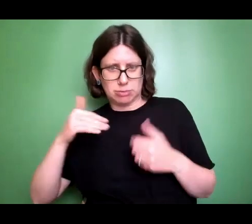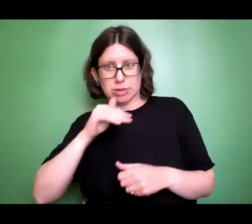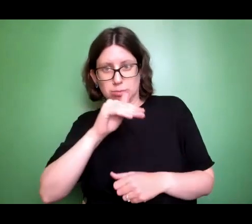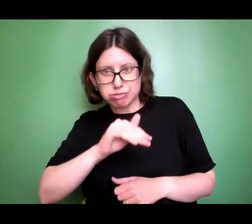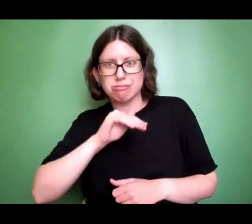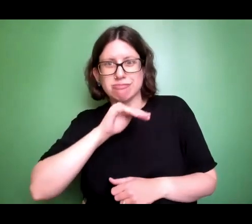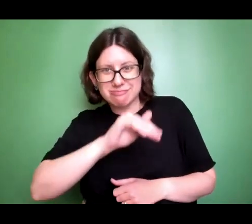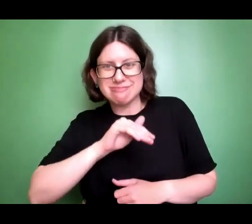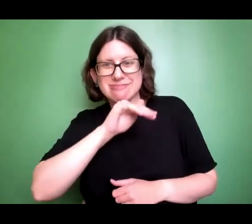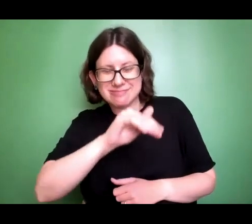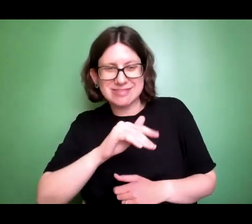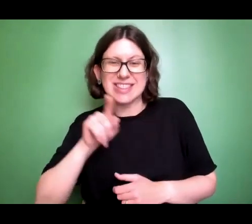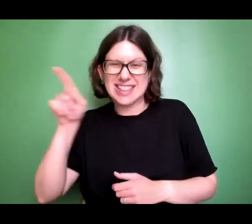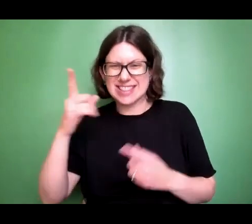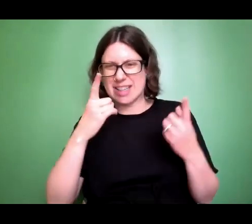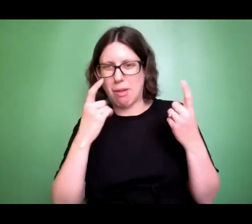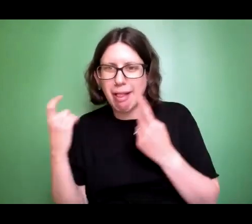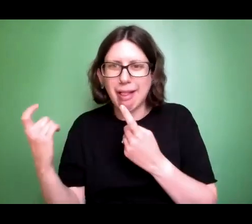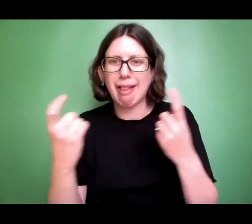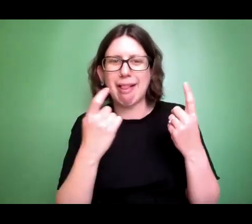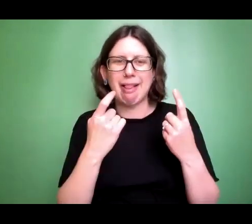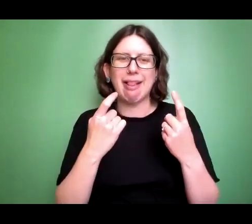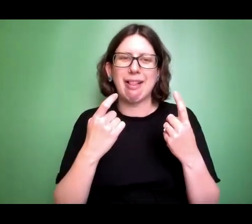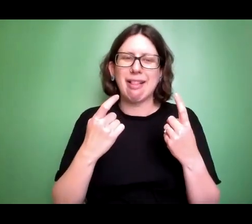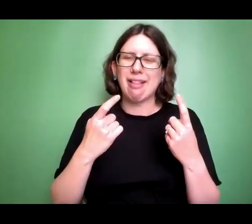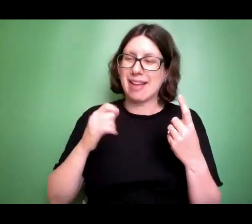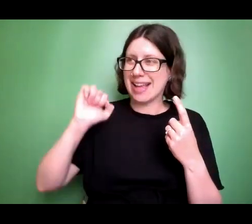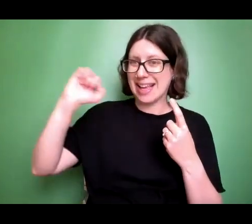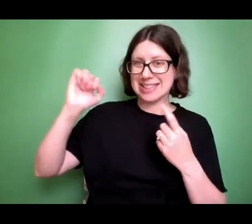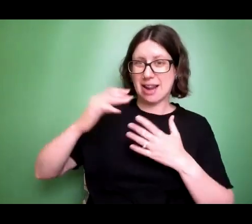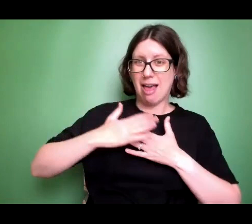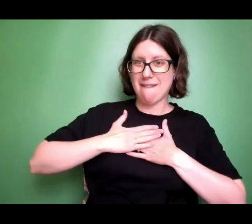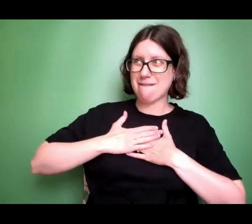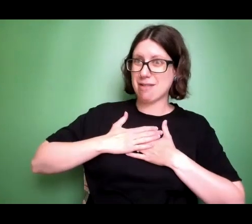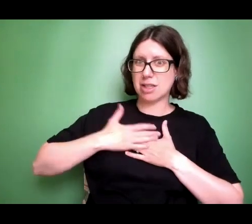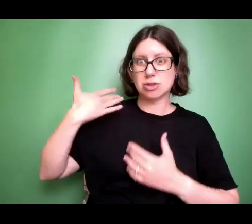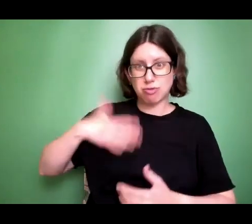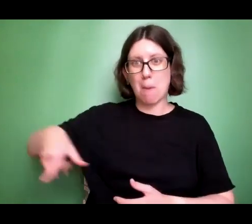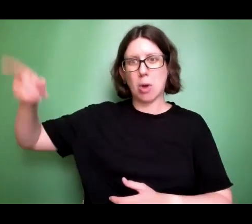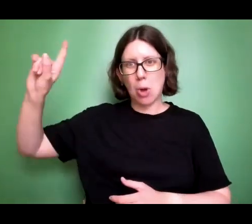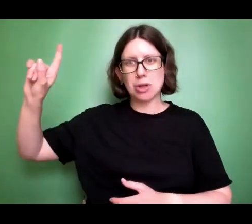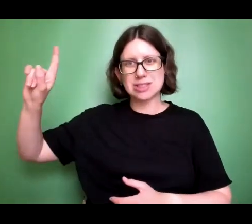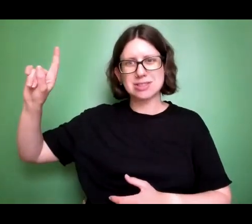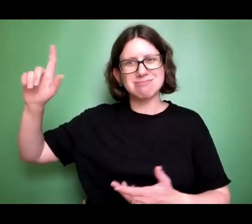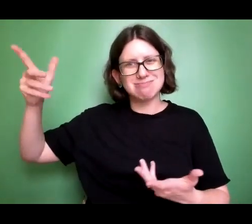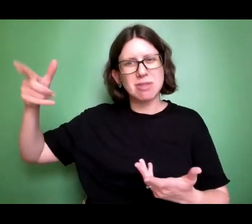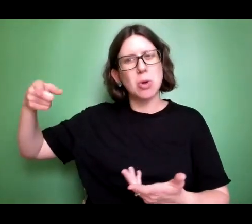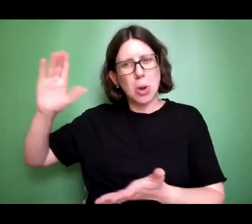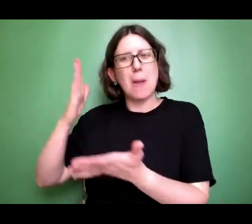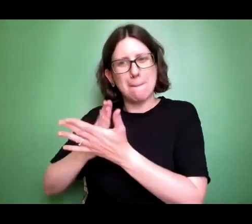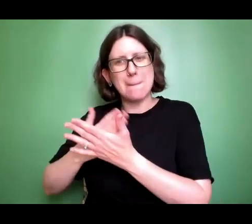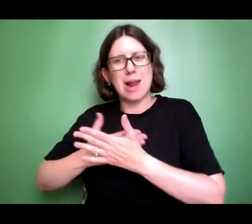and God is love. I don't know about you, but before I started following Jesus, I had this picture of God that he was